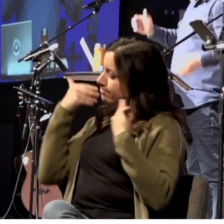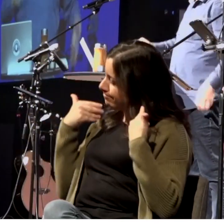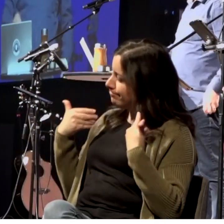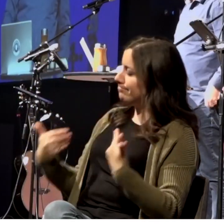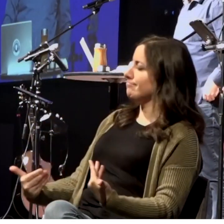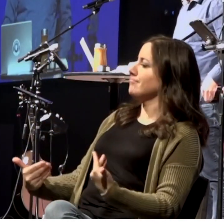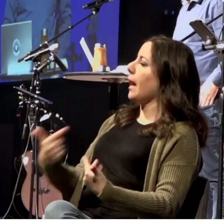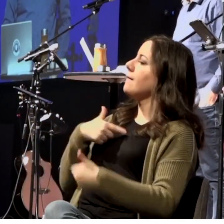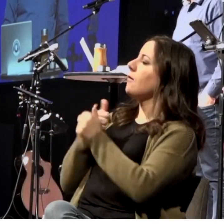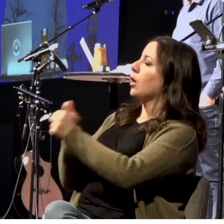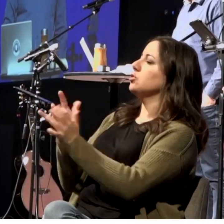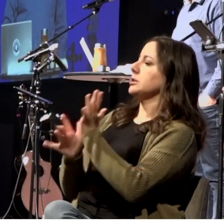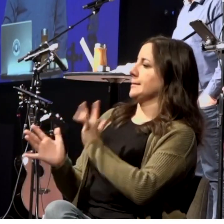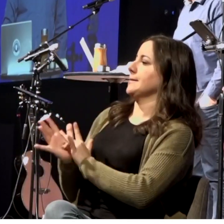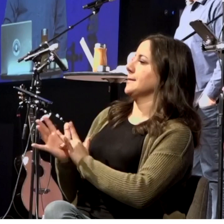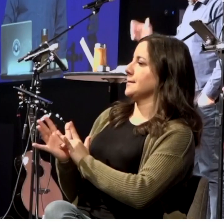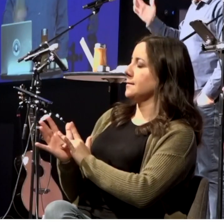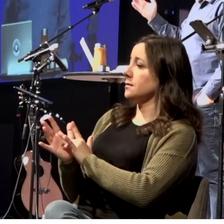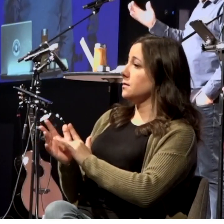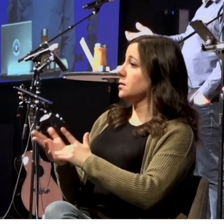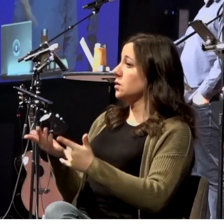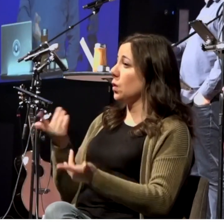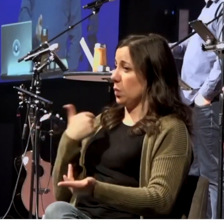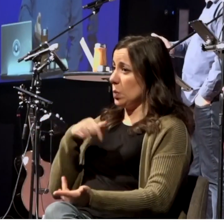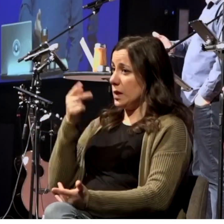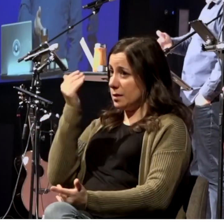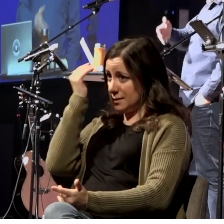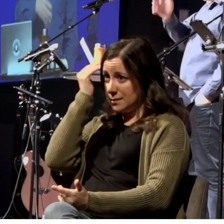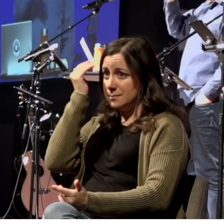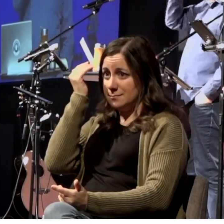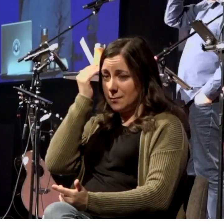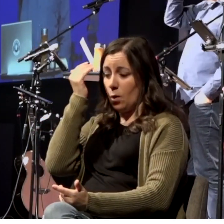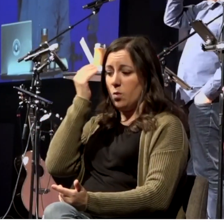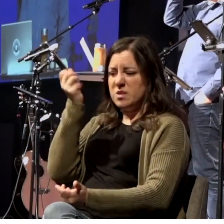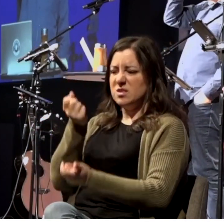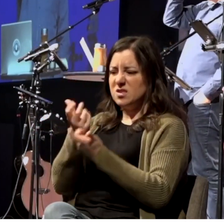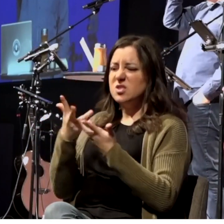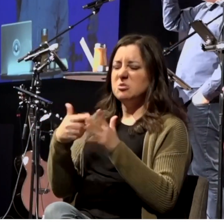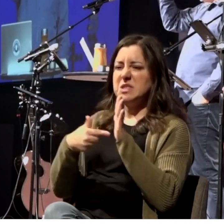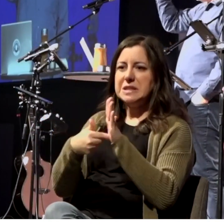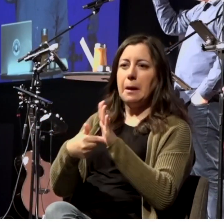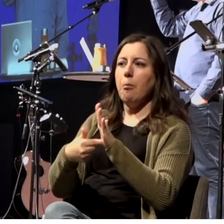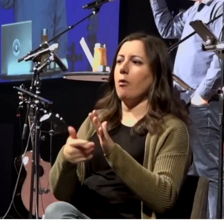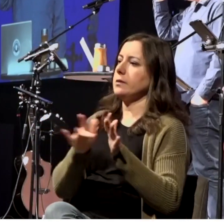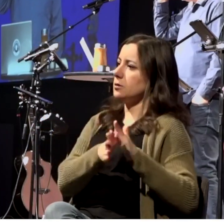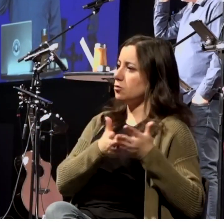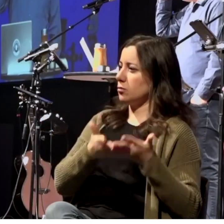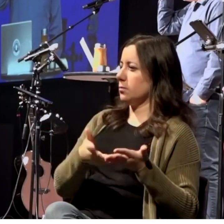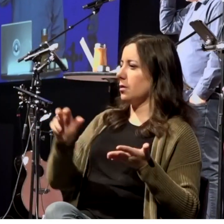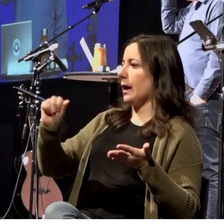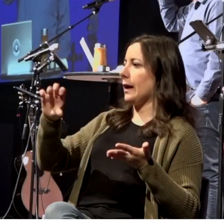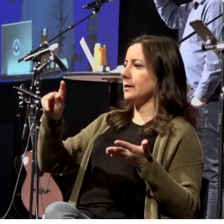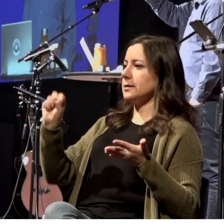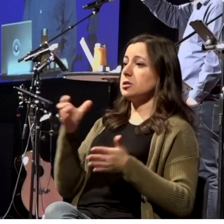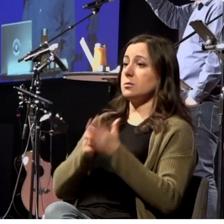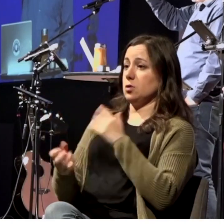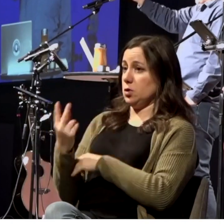follower of Jesus right? And we see examples of this abounding in scripture think about Acts chapter 2 it's